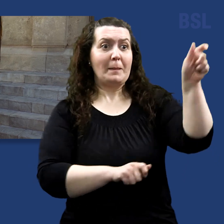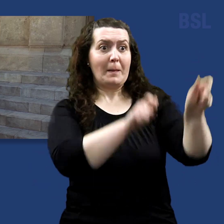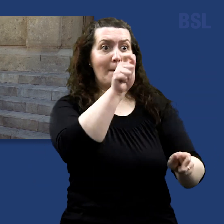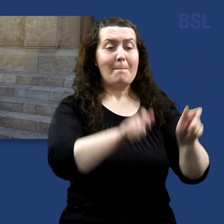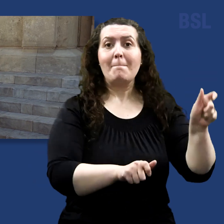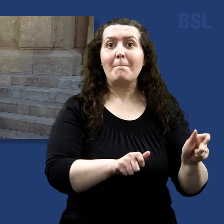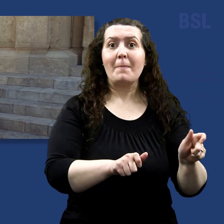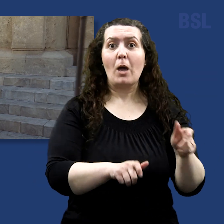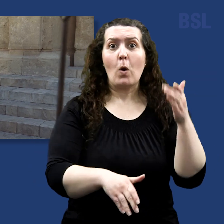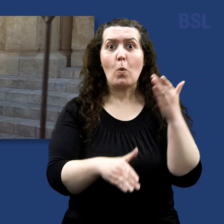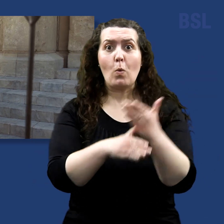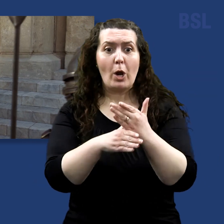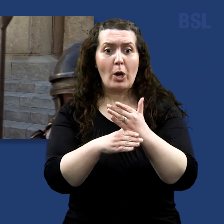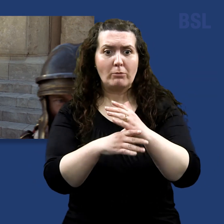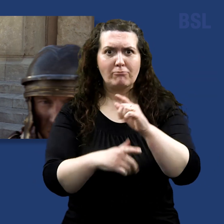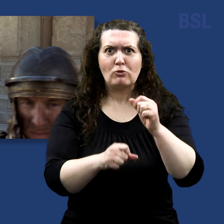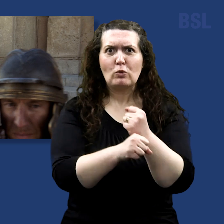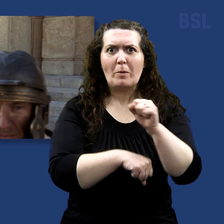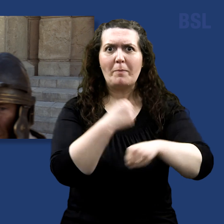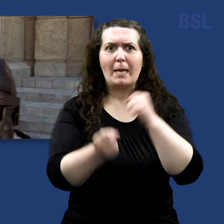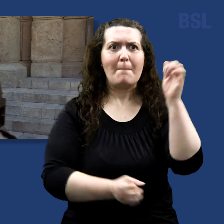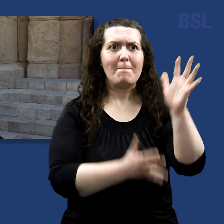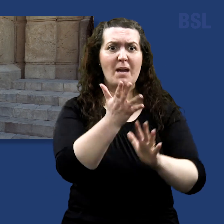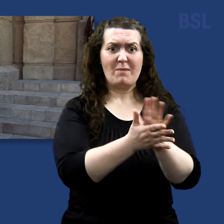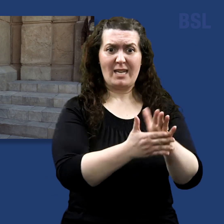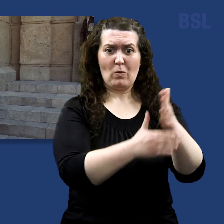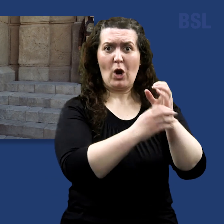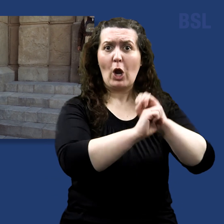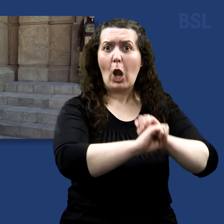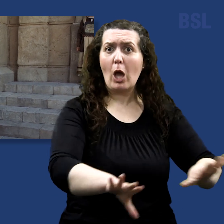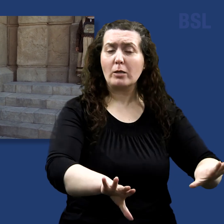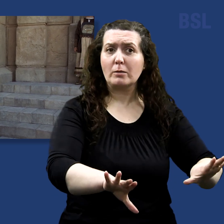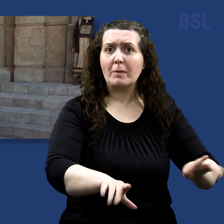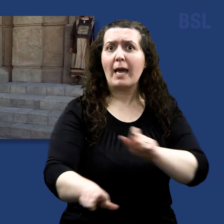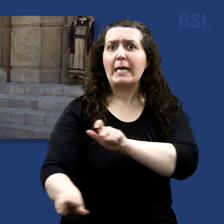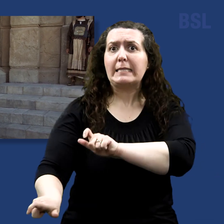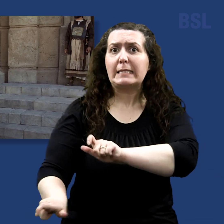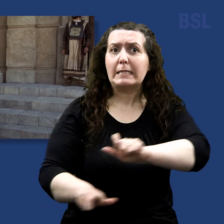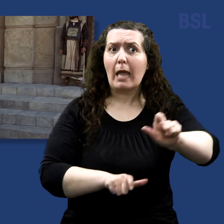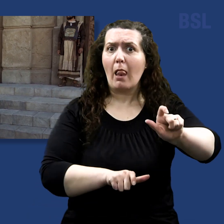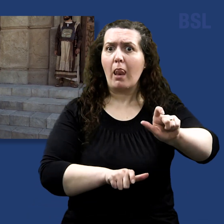If any man's work shall be burned, he shall suffer loss, but he himself